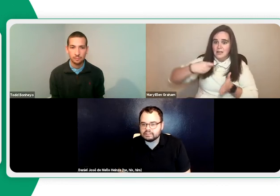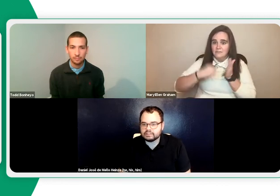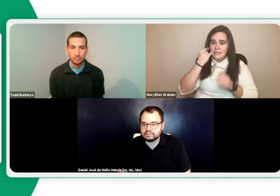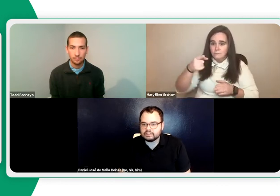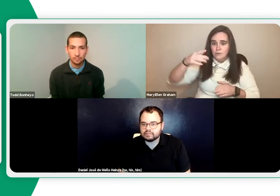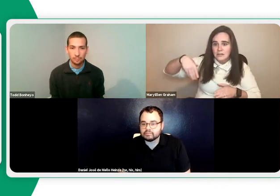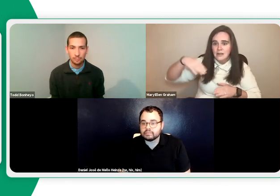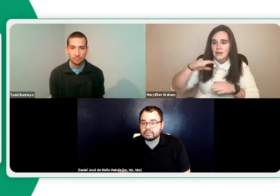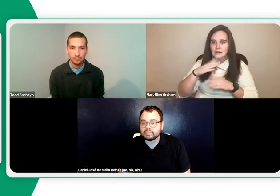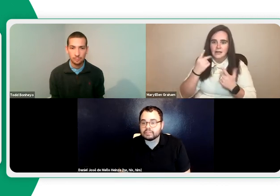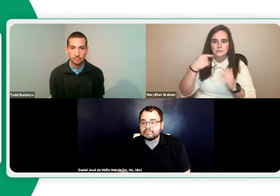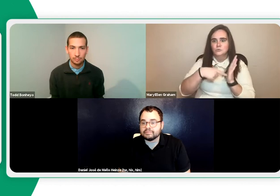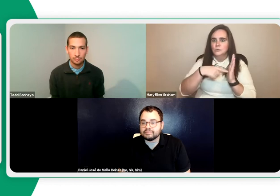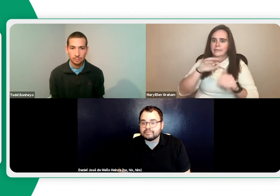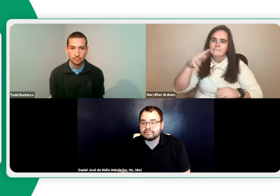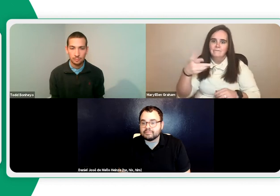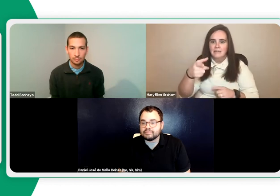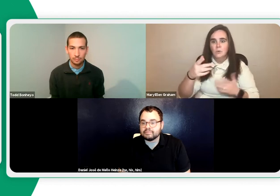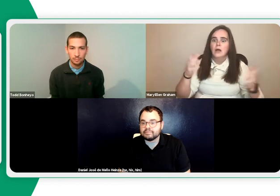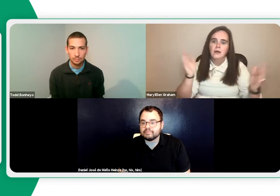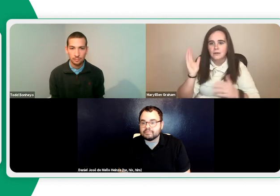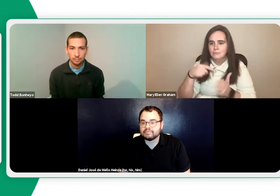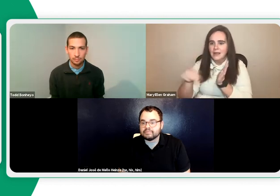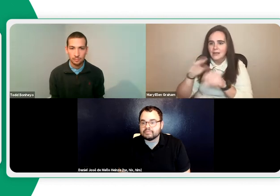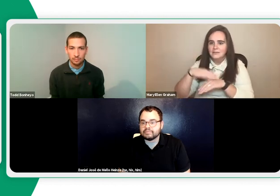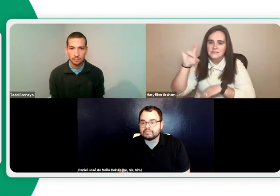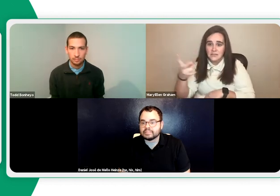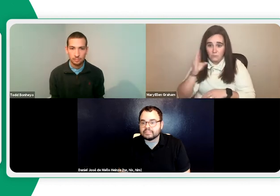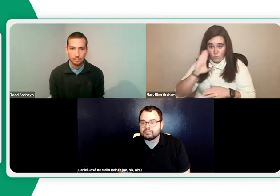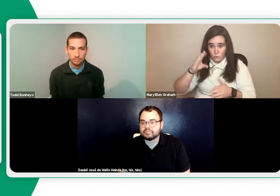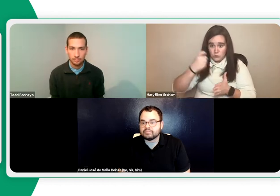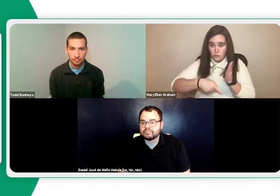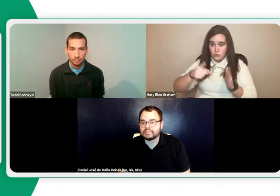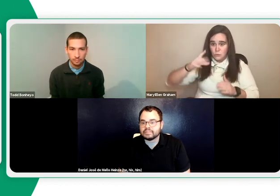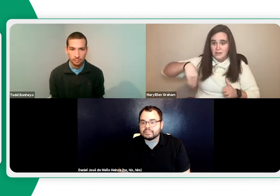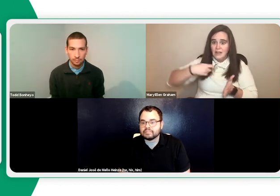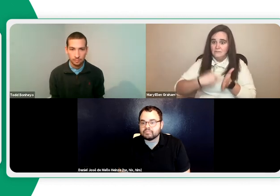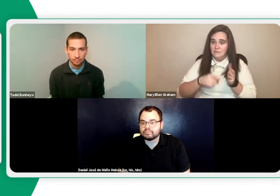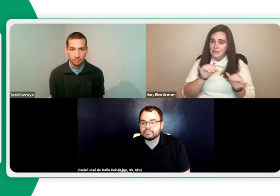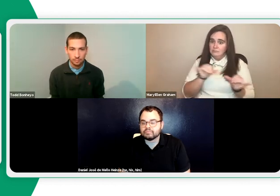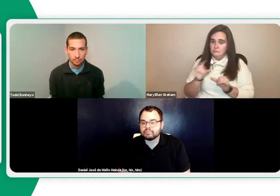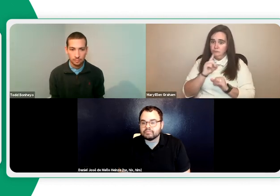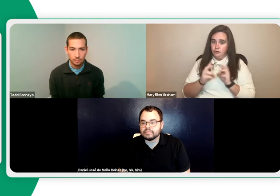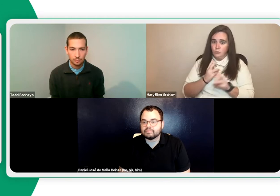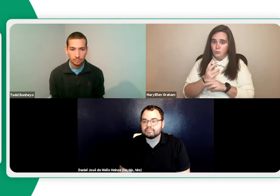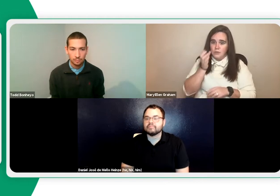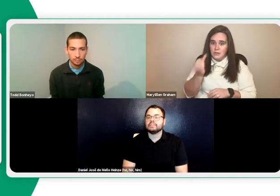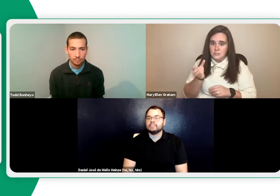Mary Ellen. Will they charge you a late fee? Let's say, you know, if your bill is due on the 5th and you don't pay until the